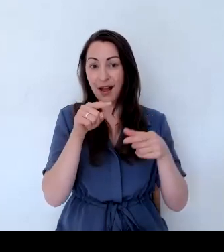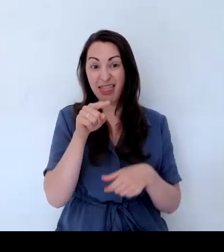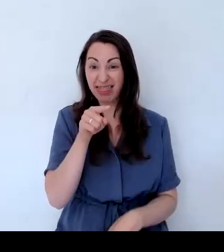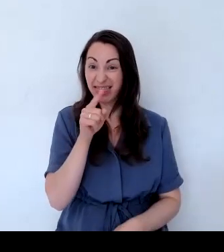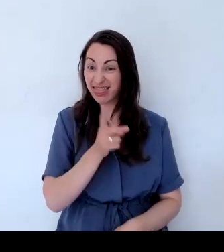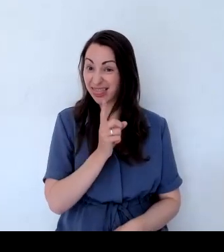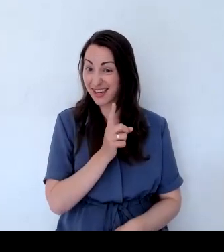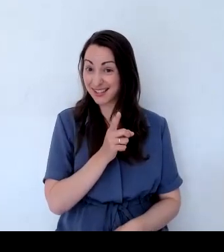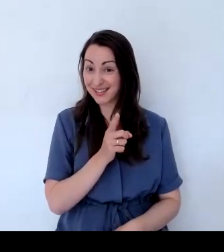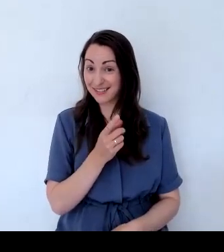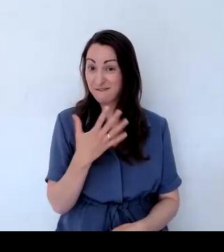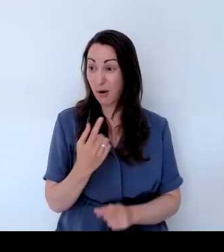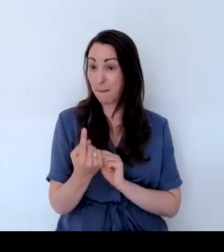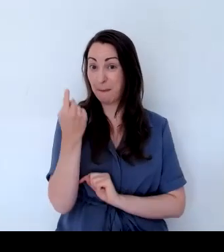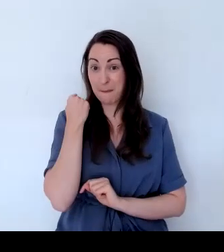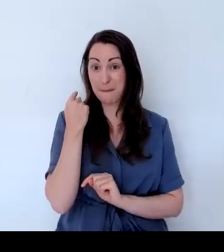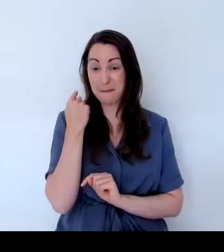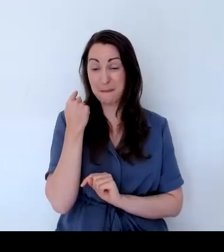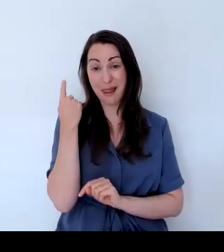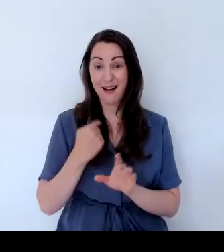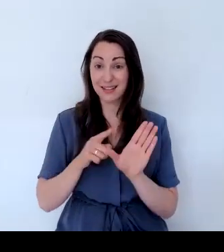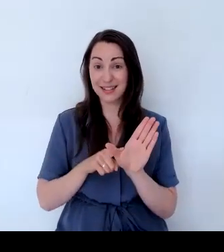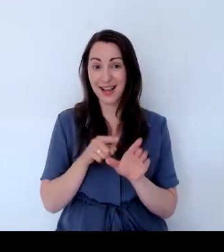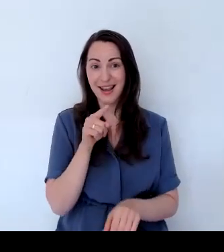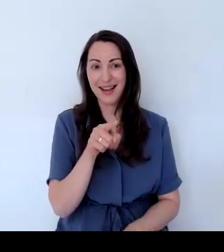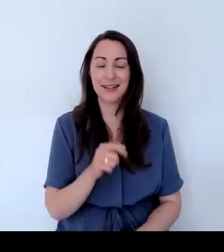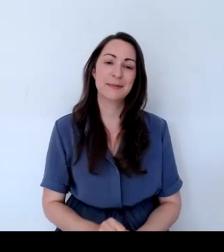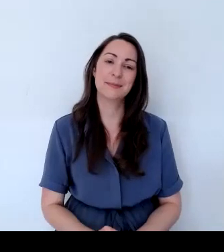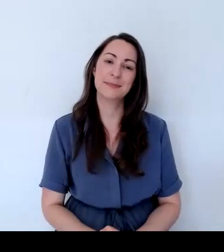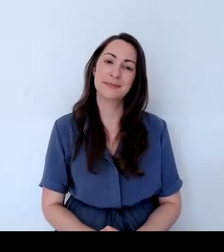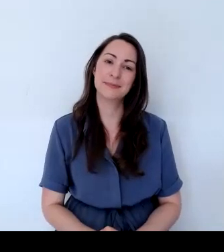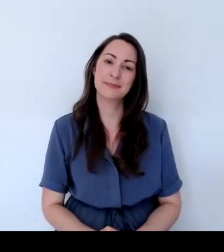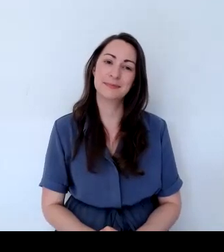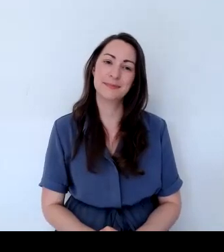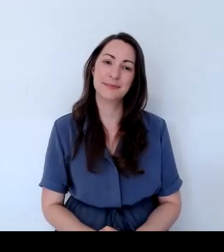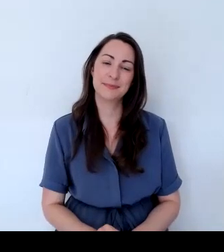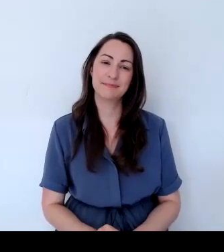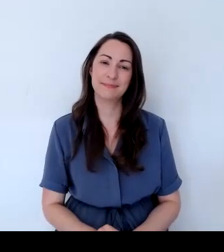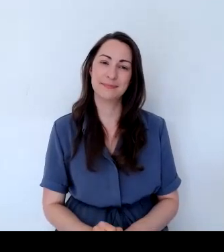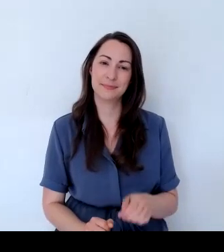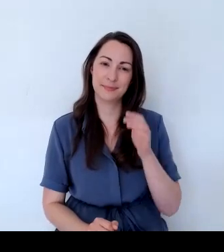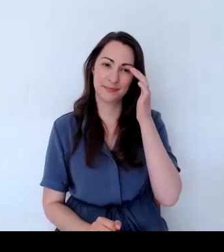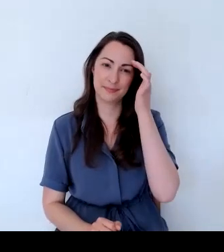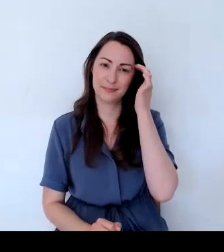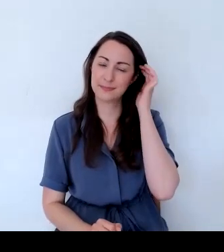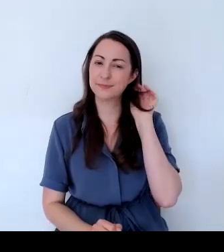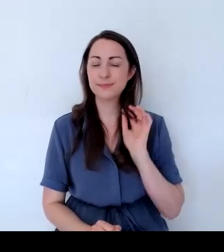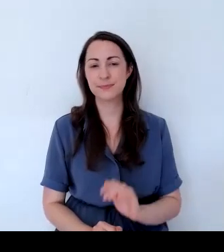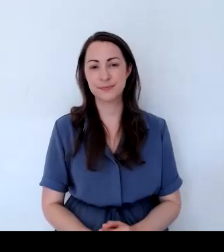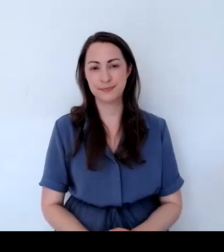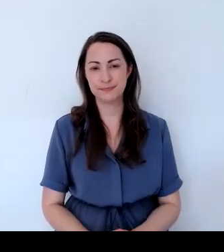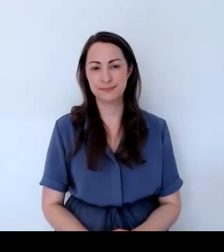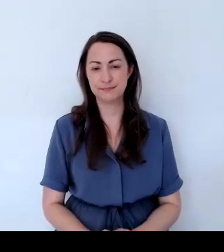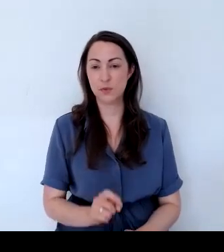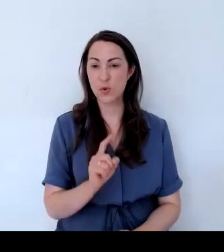We talked about the fact that containers are really, really good. Now, this is a container that, as I say,